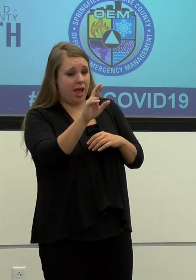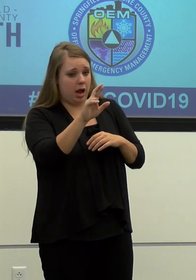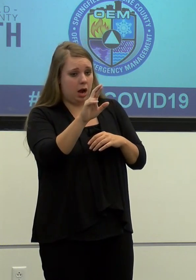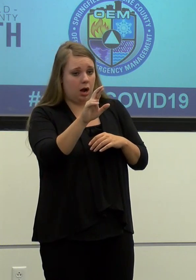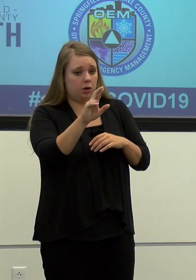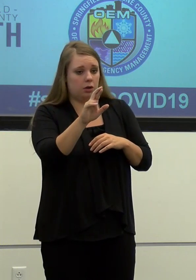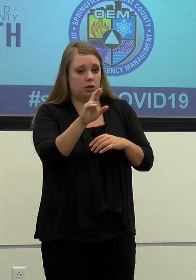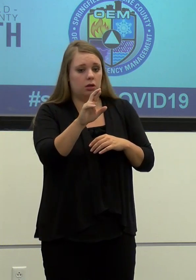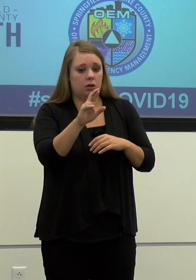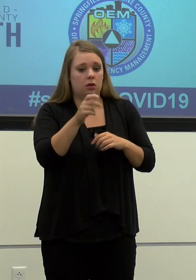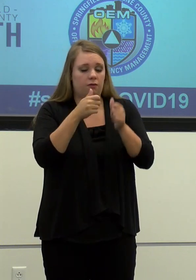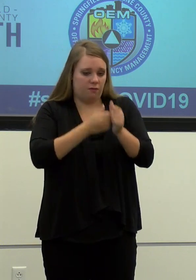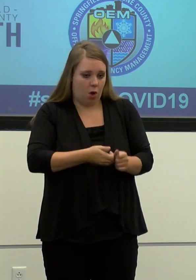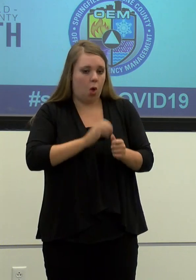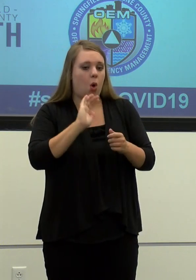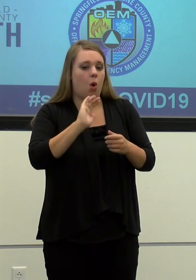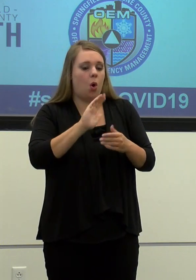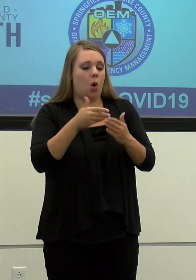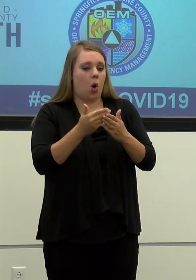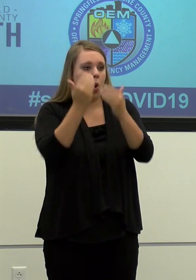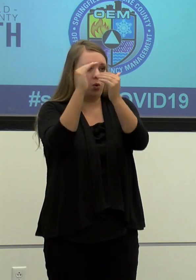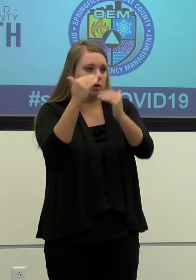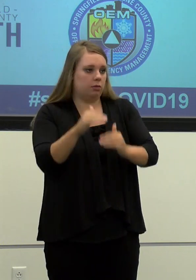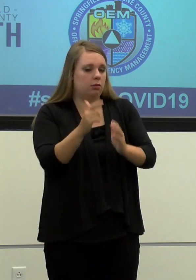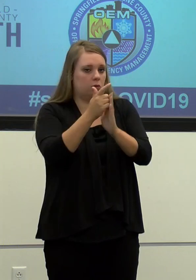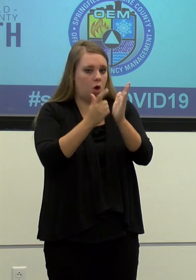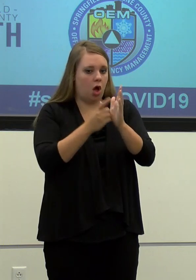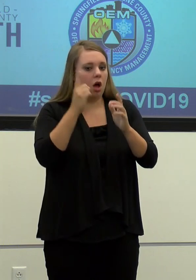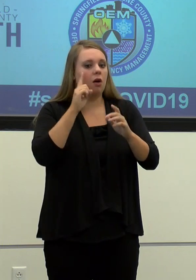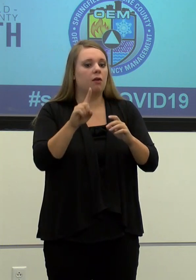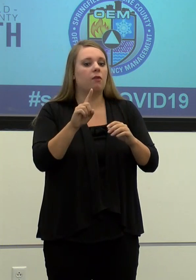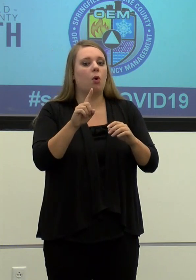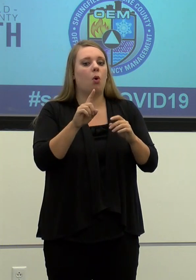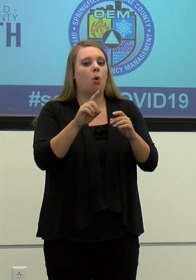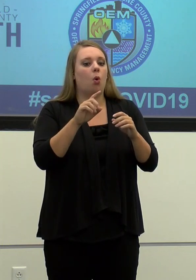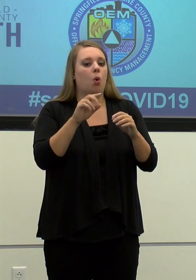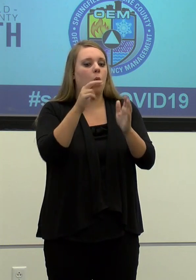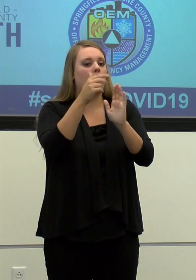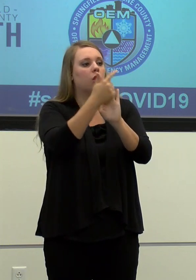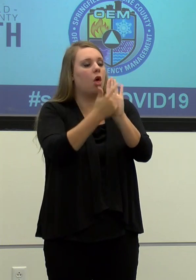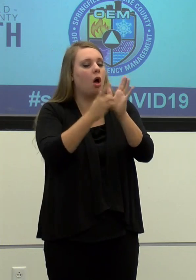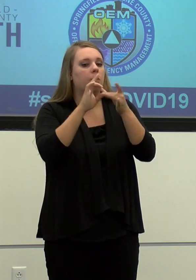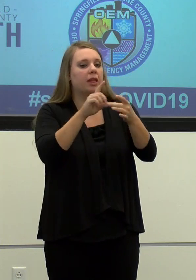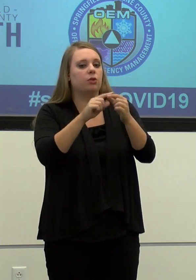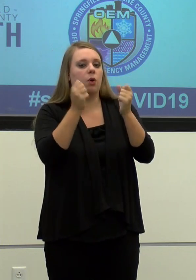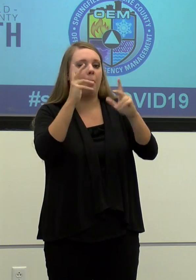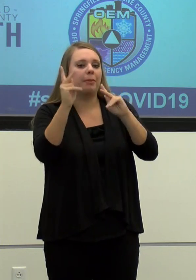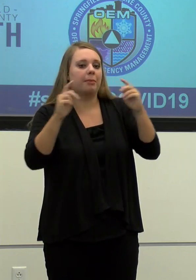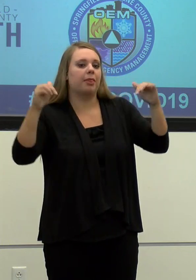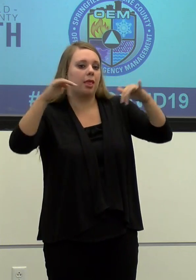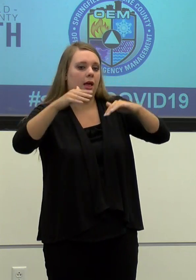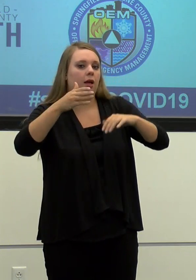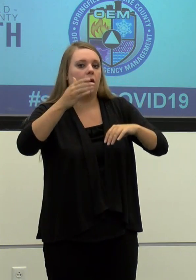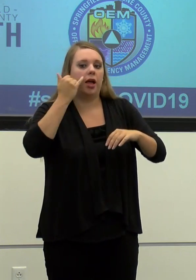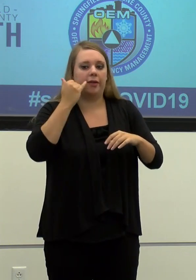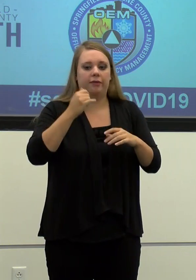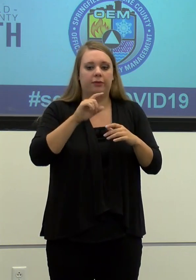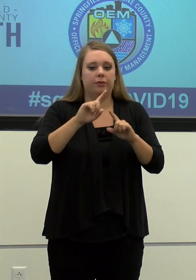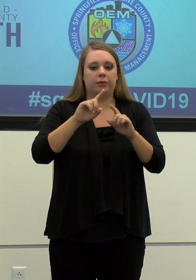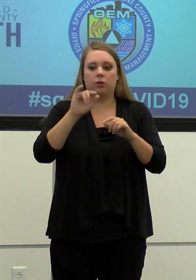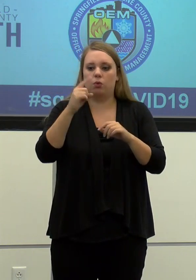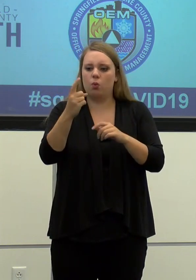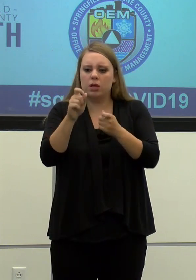restrictions that we had in, uh, the ordinance related to density. Uh, if you start to pick off individual